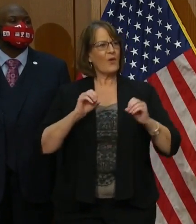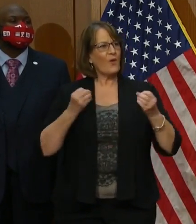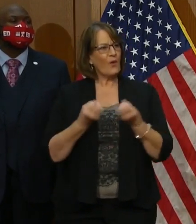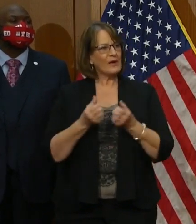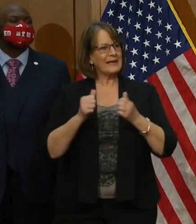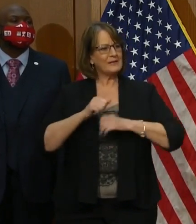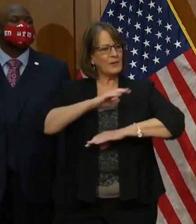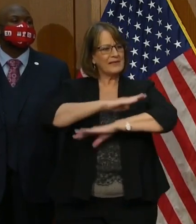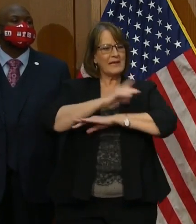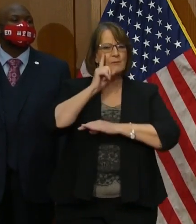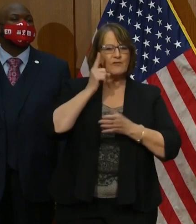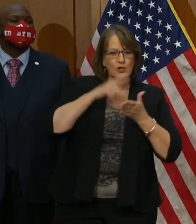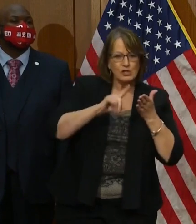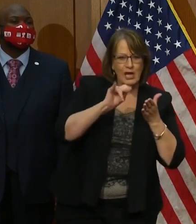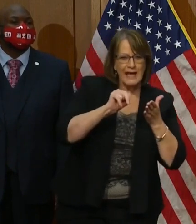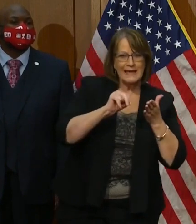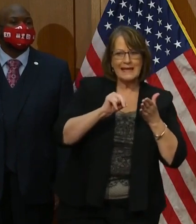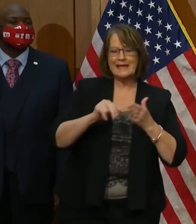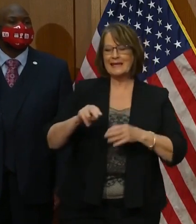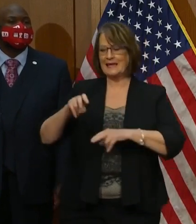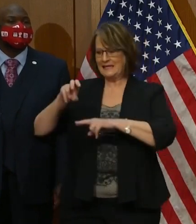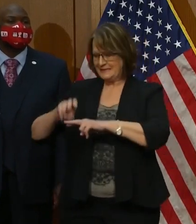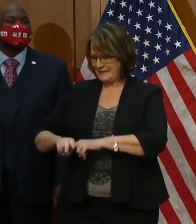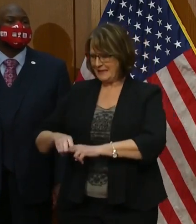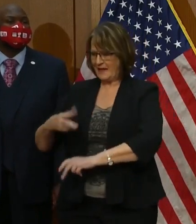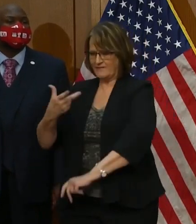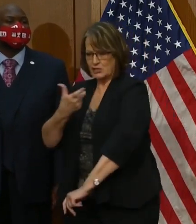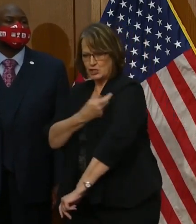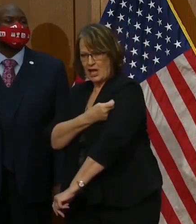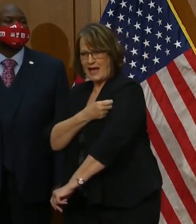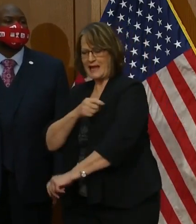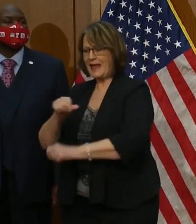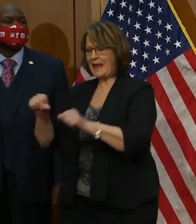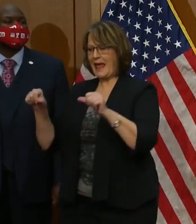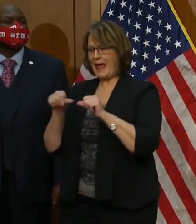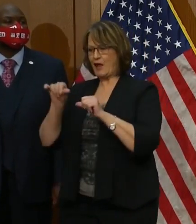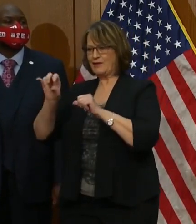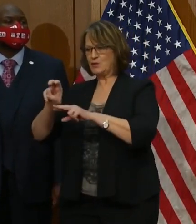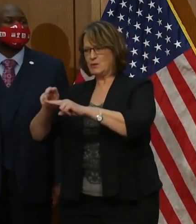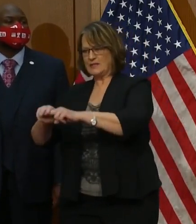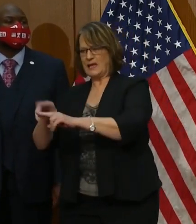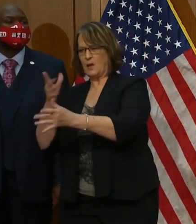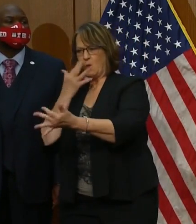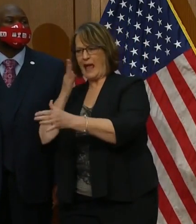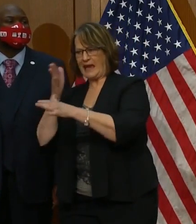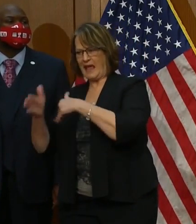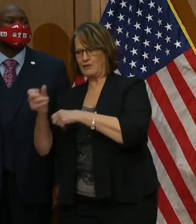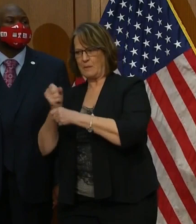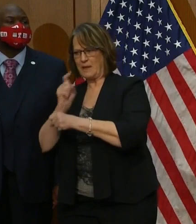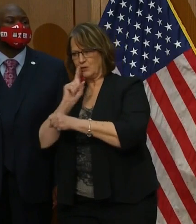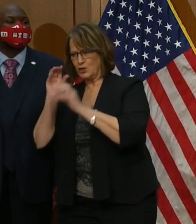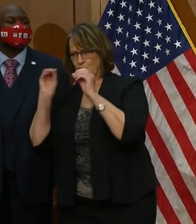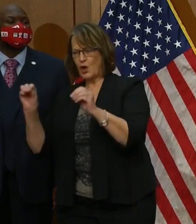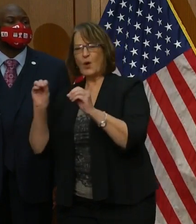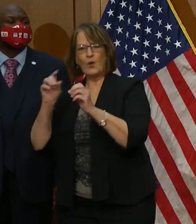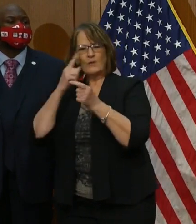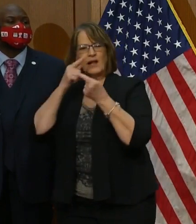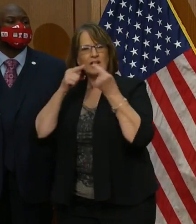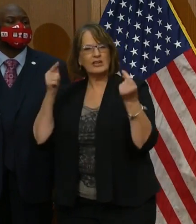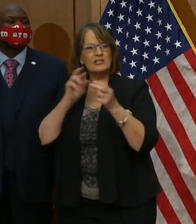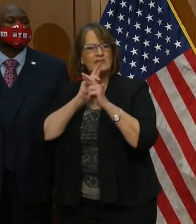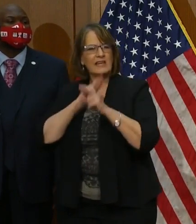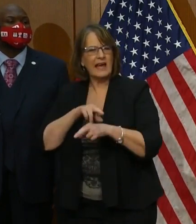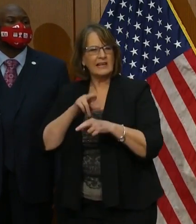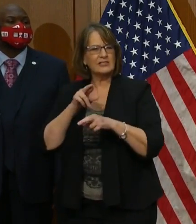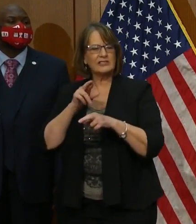check-in, chairs for getting your shot, and an area to wait afterward to make sure you don't have any allergic reactions or side